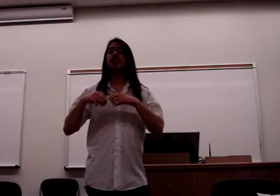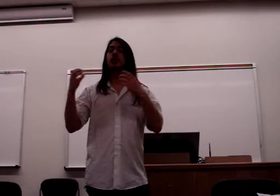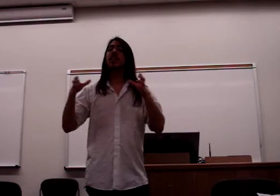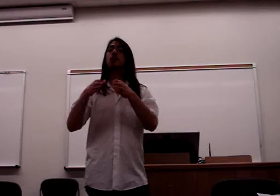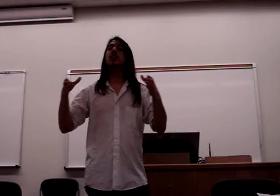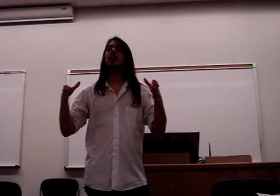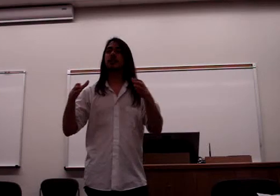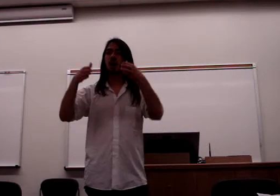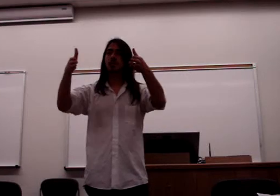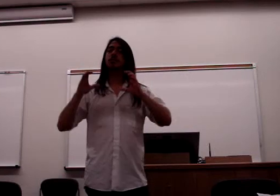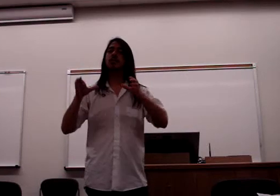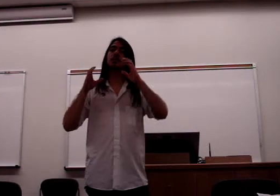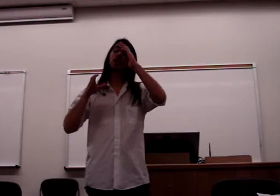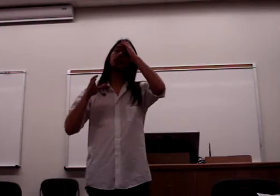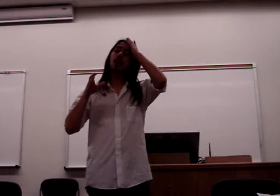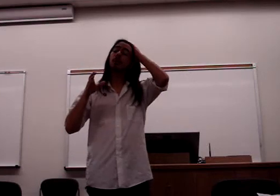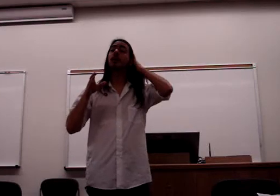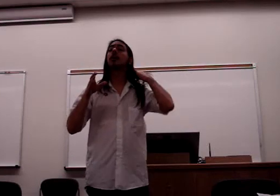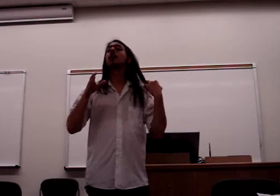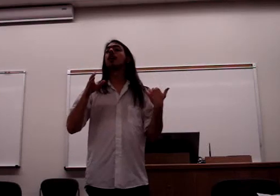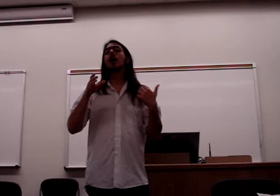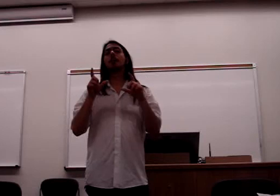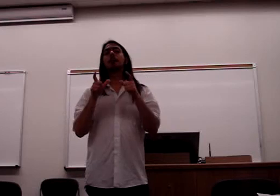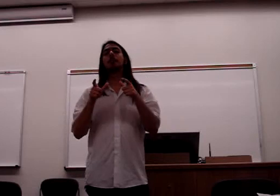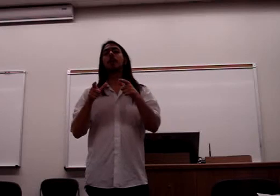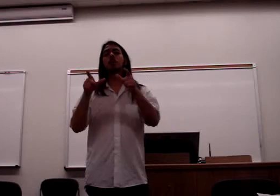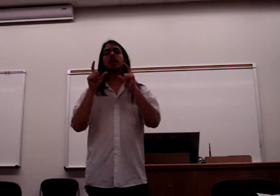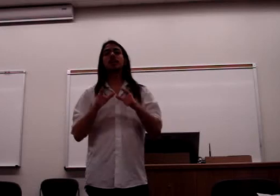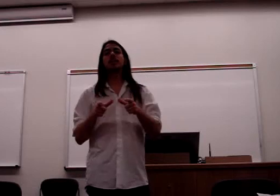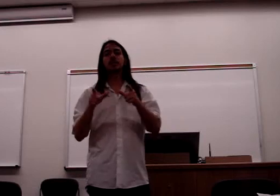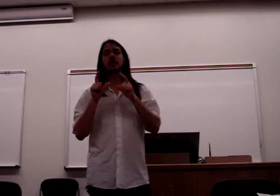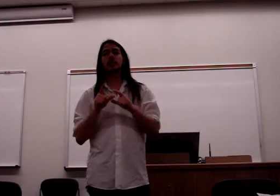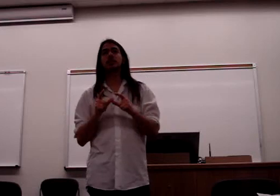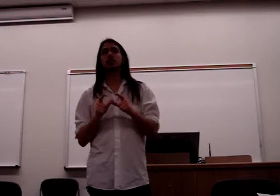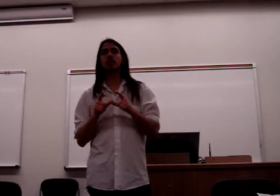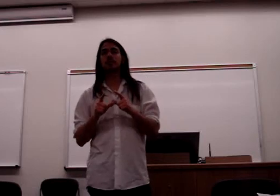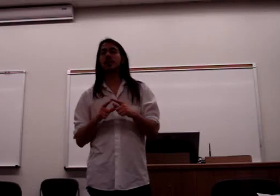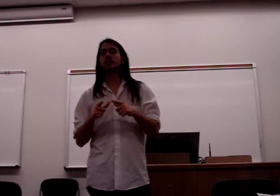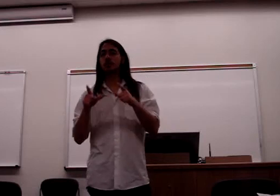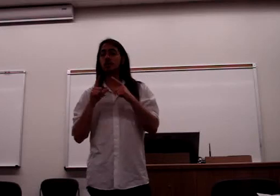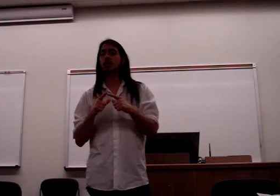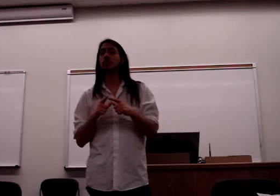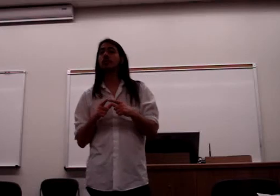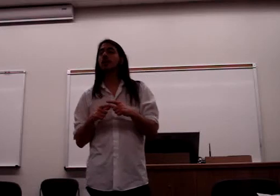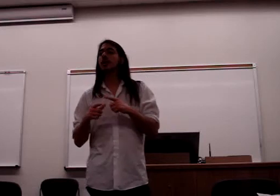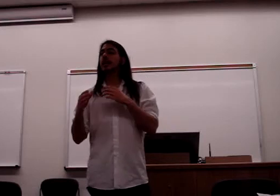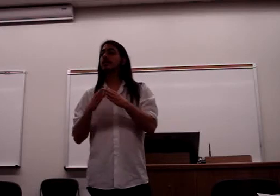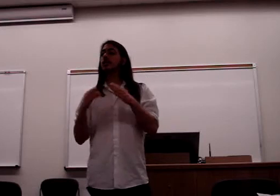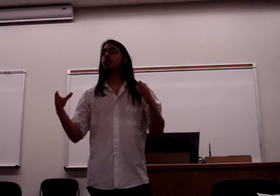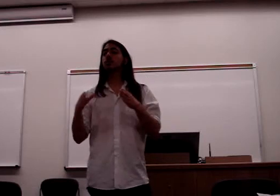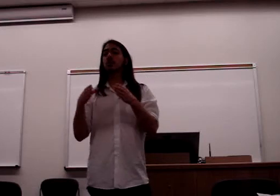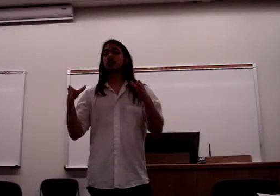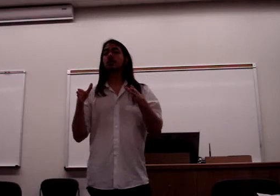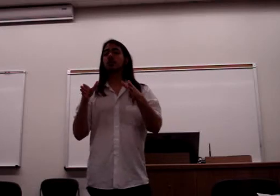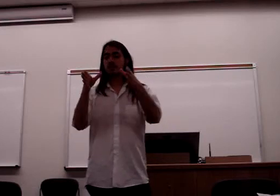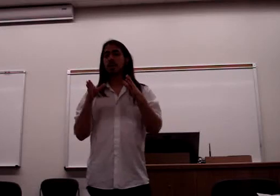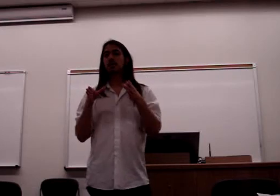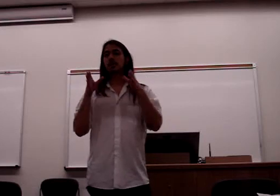they would not constitute a subject proper. But when he says fidelity to an event, to a truth, it's a truth procedure. The subject